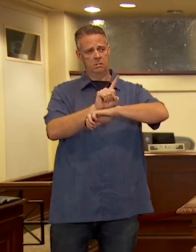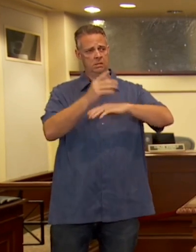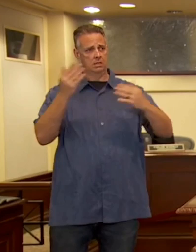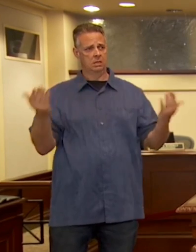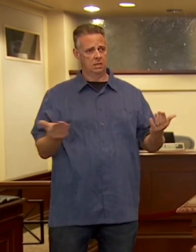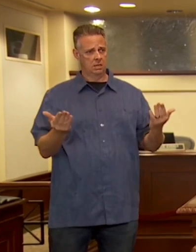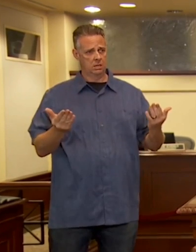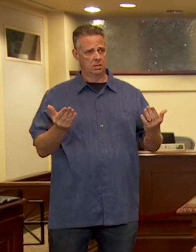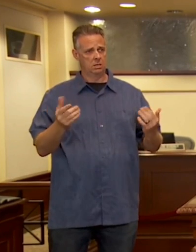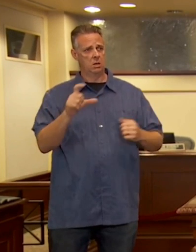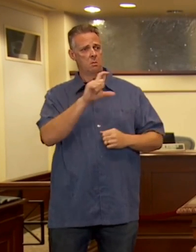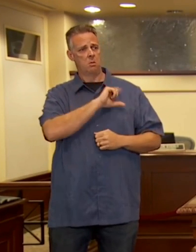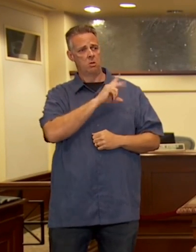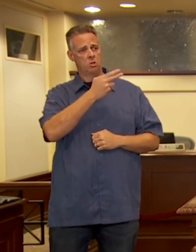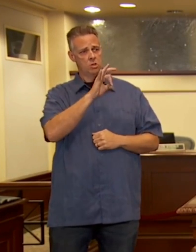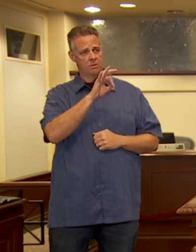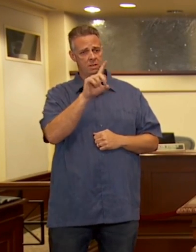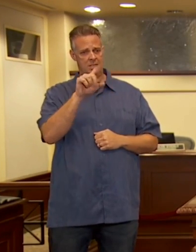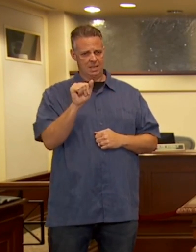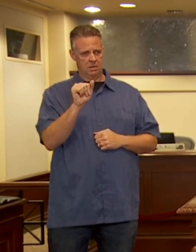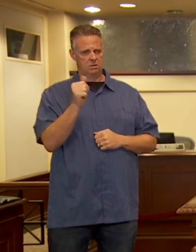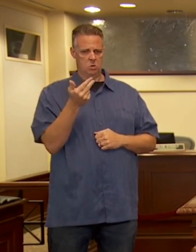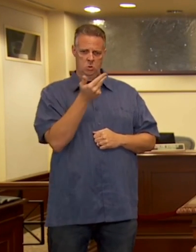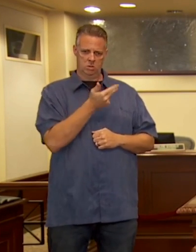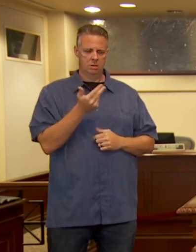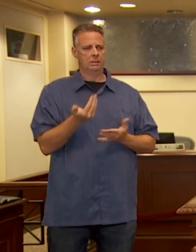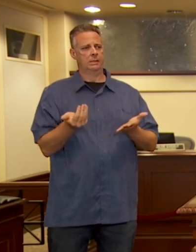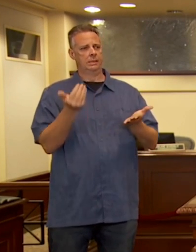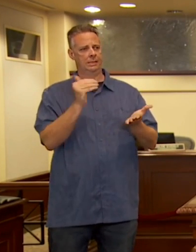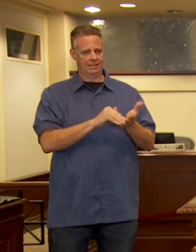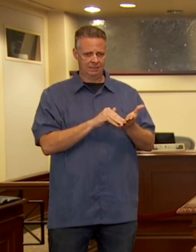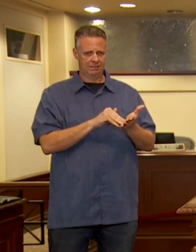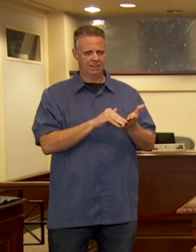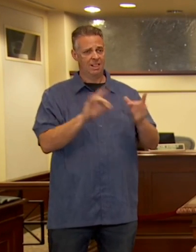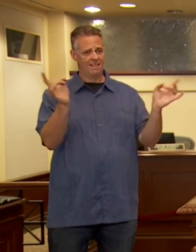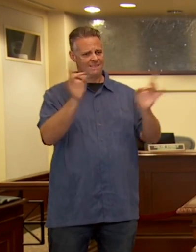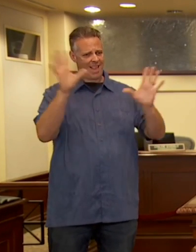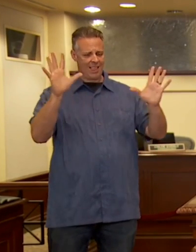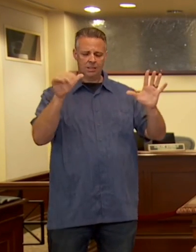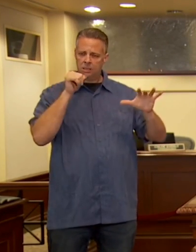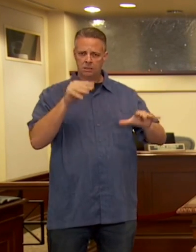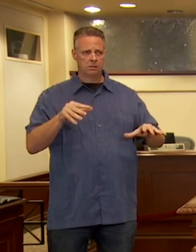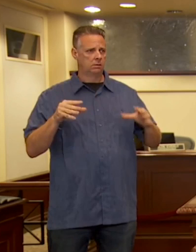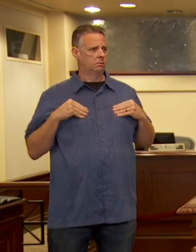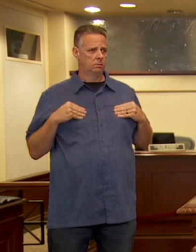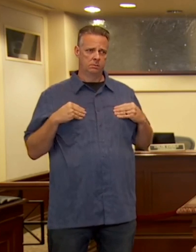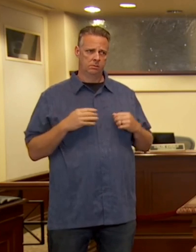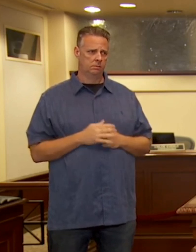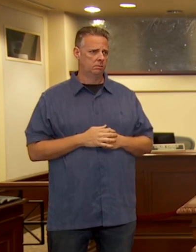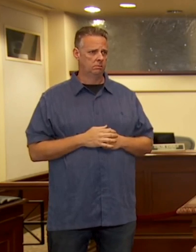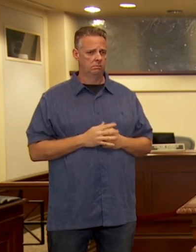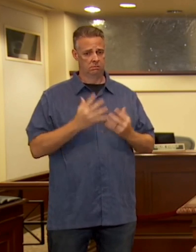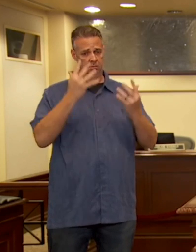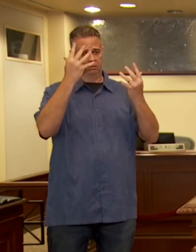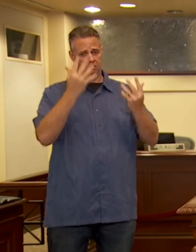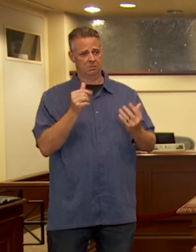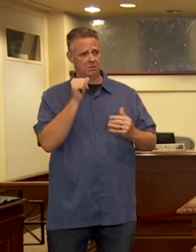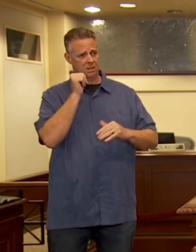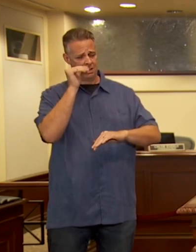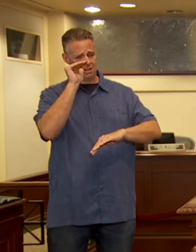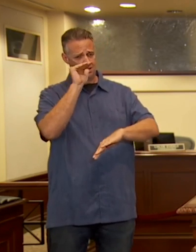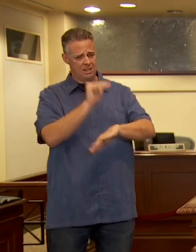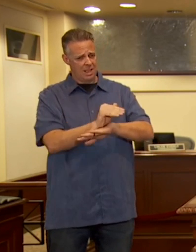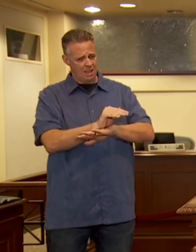the police chief and the district attorney to again denounce the violence. The tragedy of last night